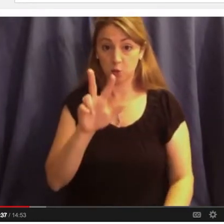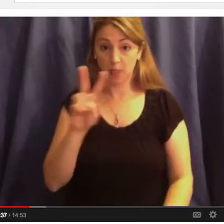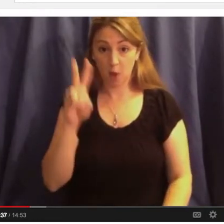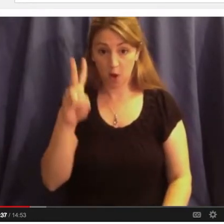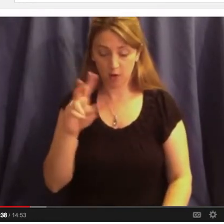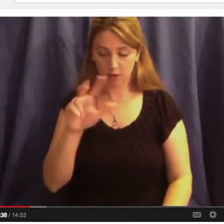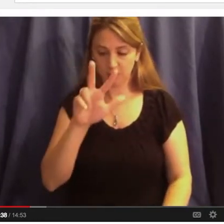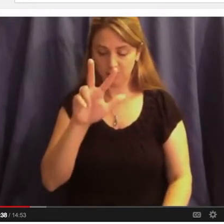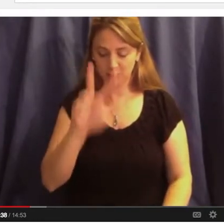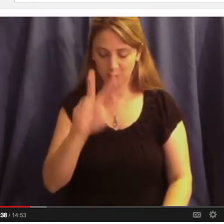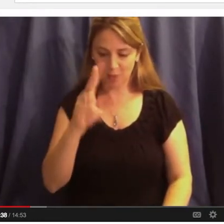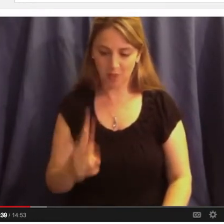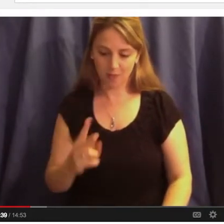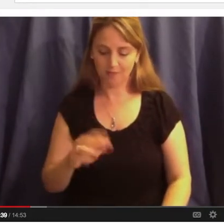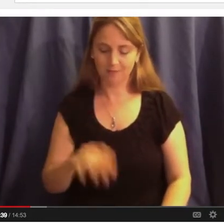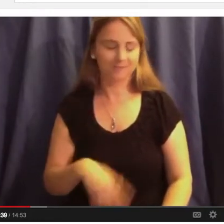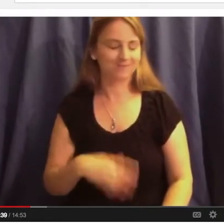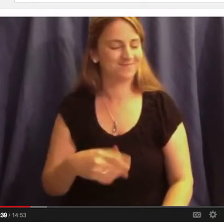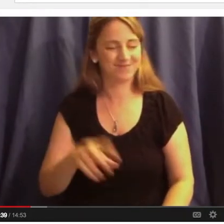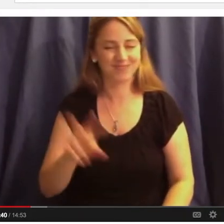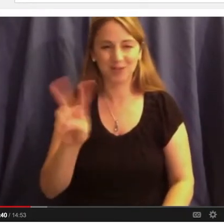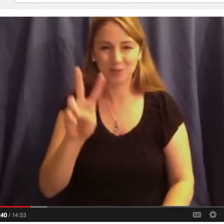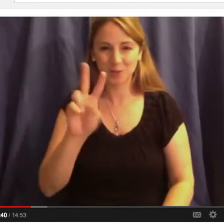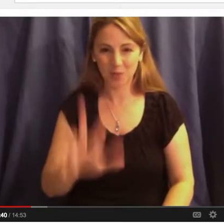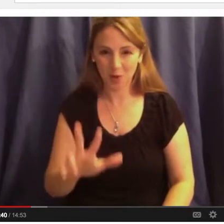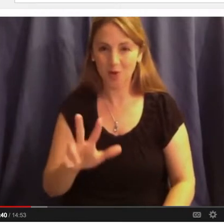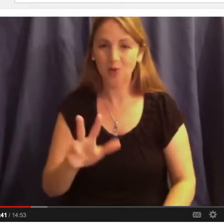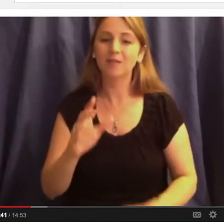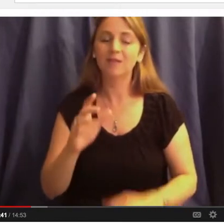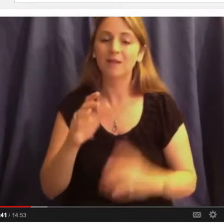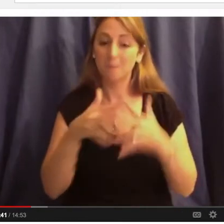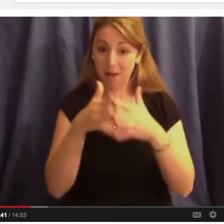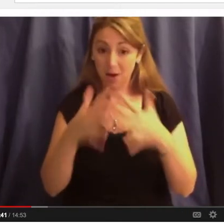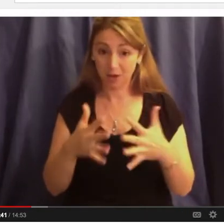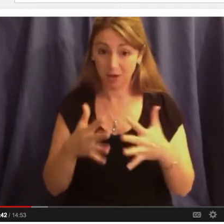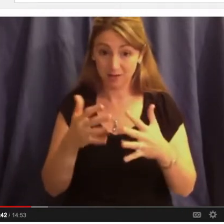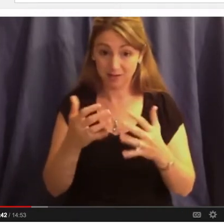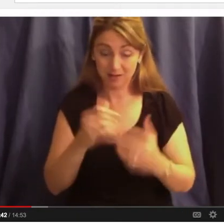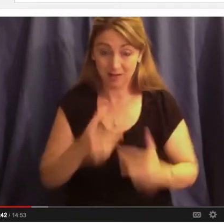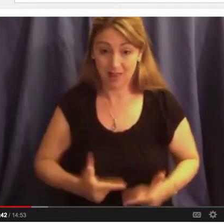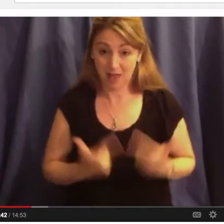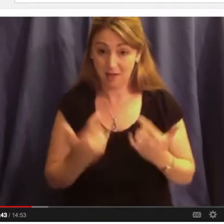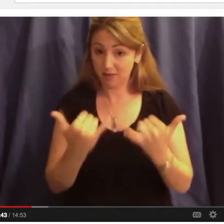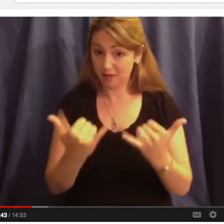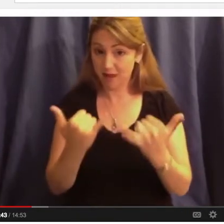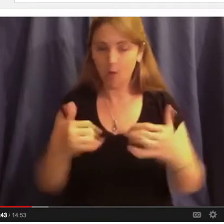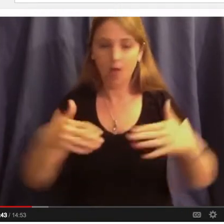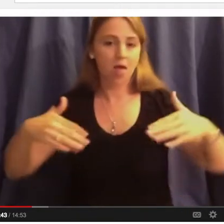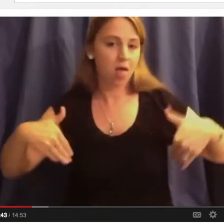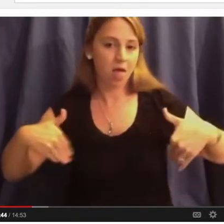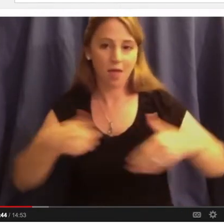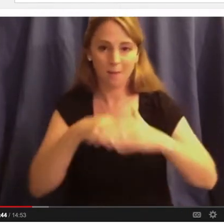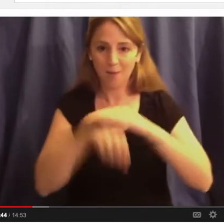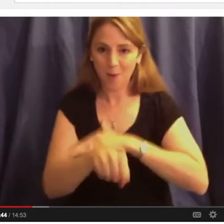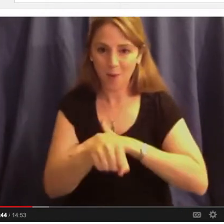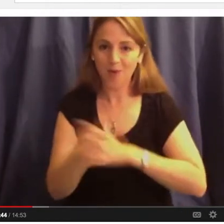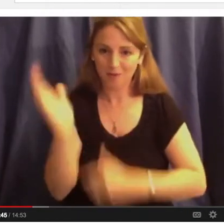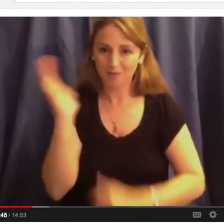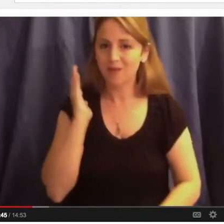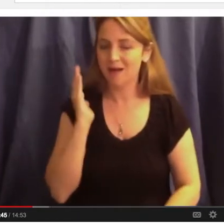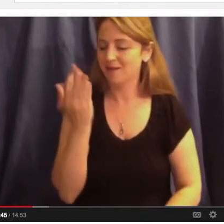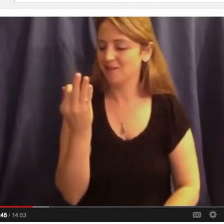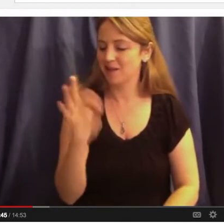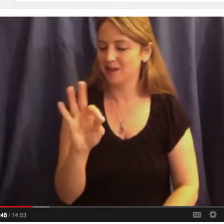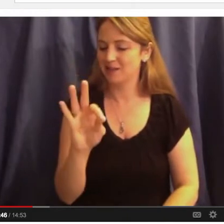had not been born at the time of 1963. so for them, when they hear about the Children's Crusade in Birmingham, in many